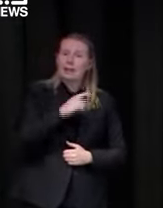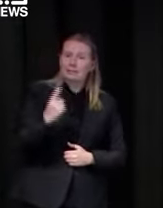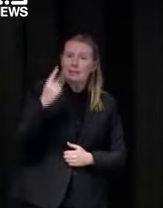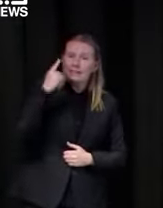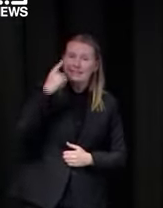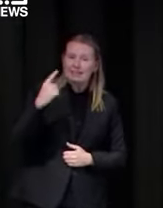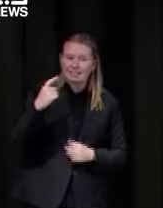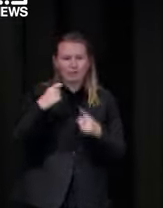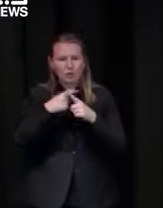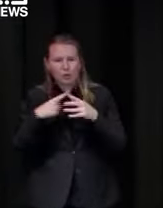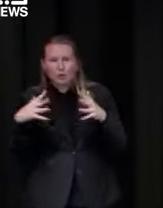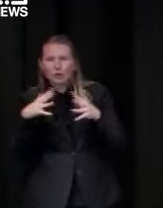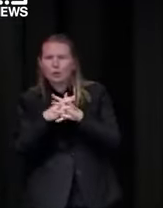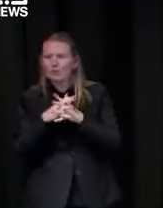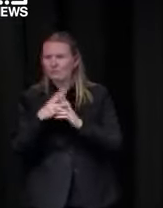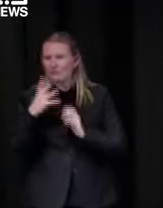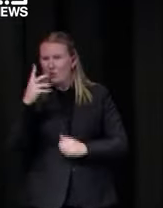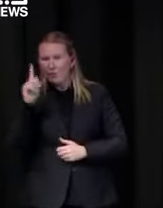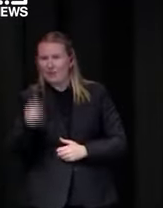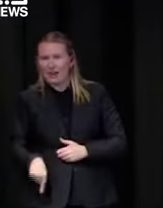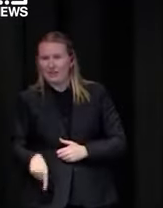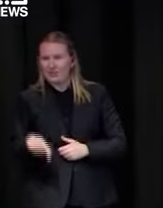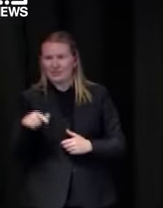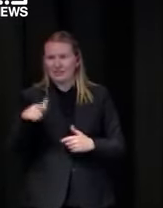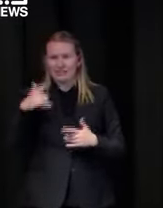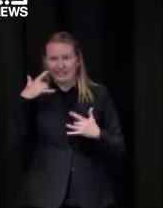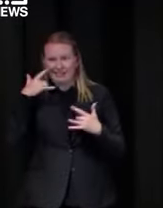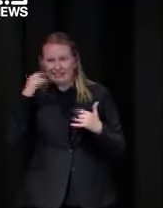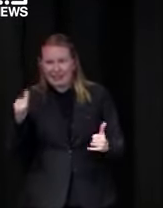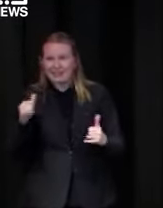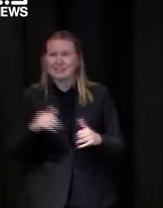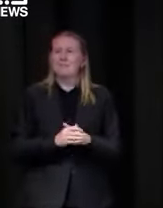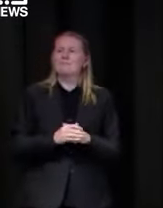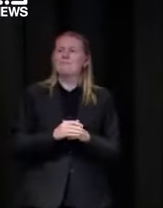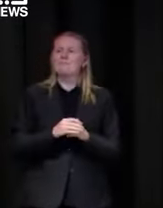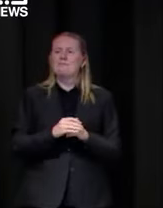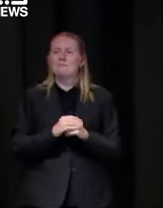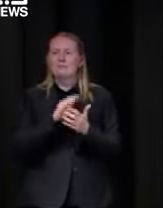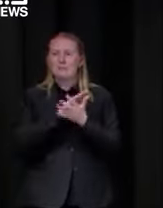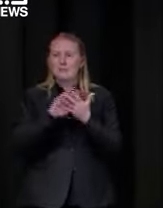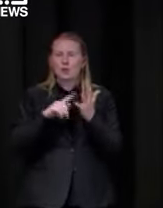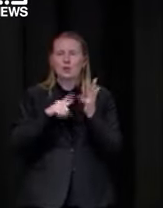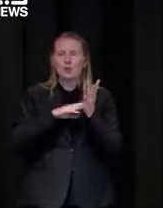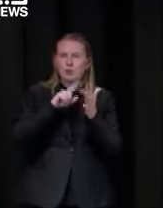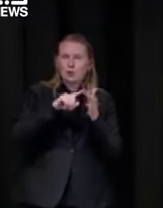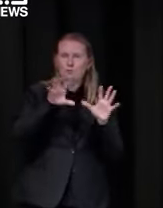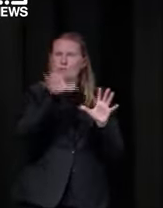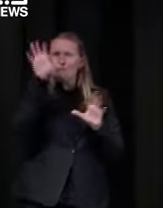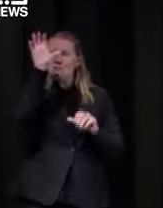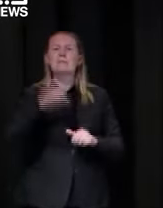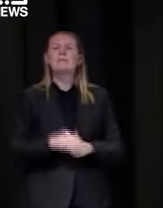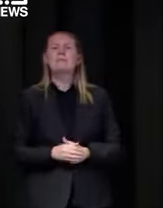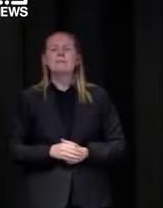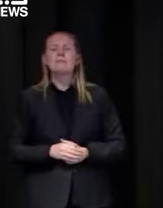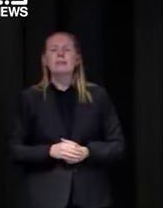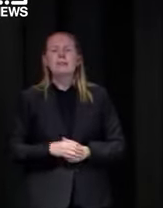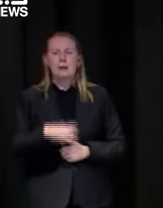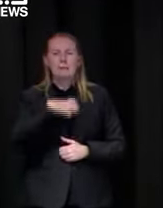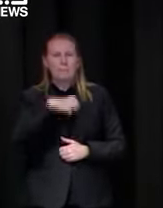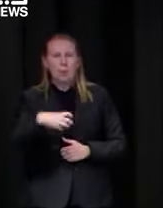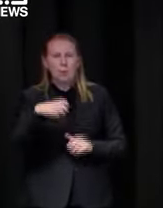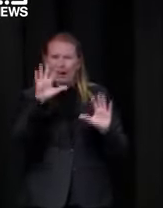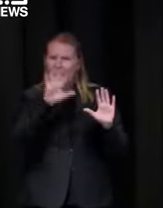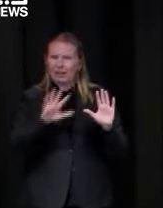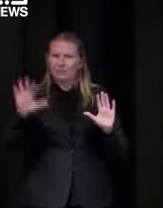in hume over 4 000 tests today yesterday and over most of the last week we're testing about 60 more people in hume than any other